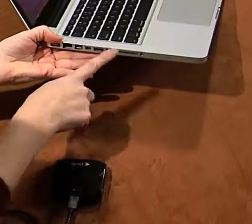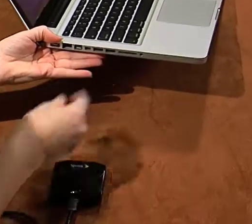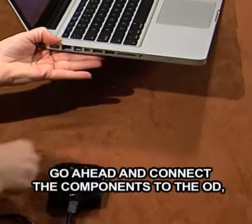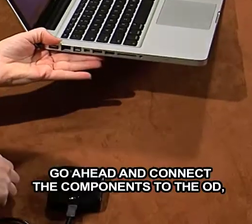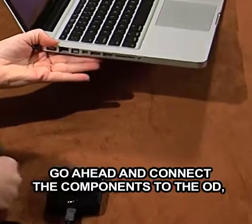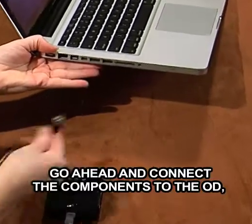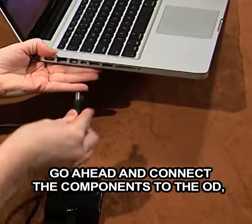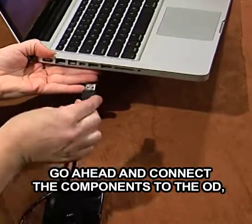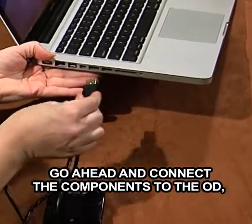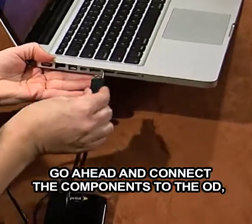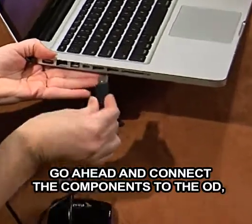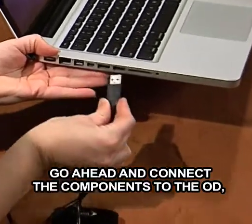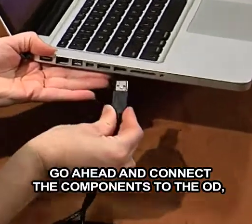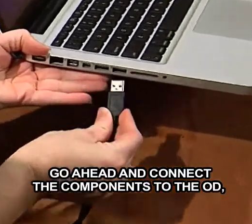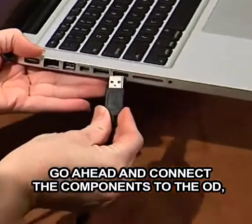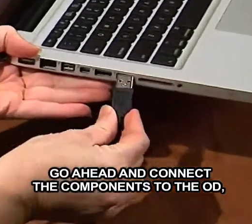Go ahead and connect the components to the OD.